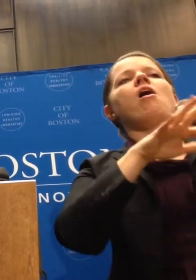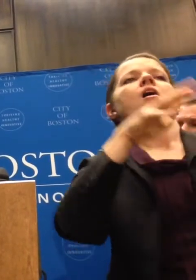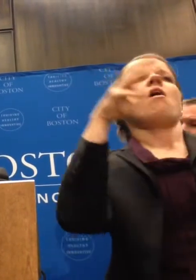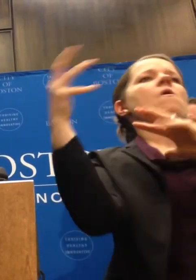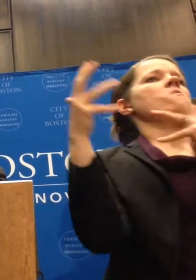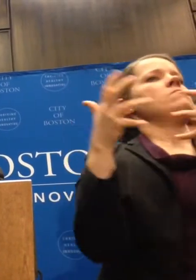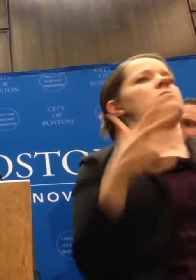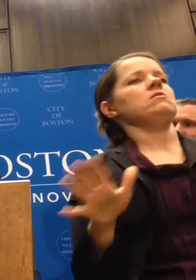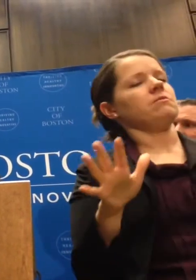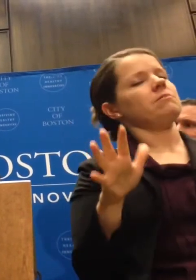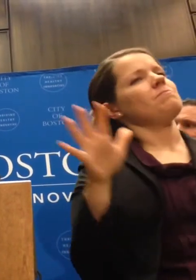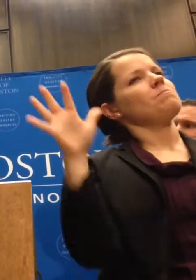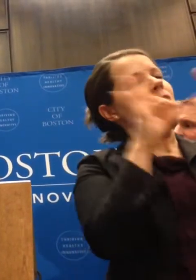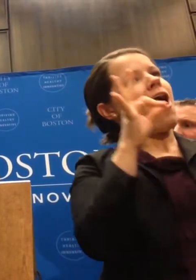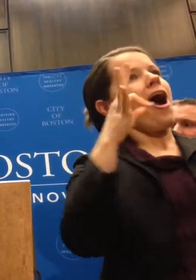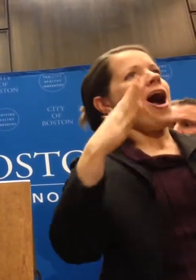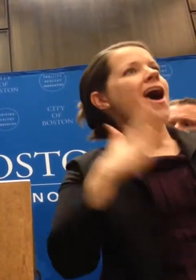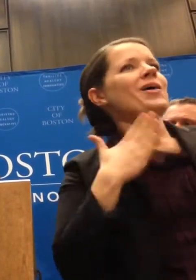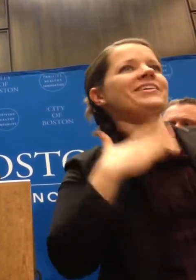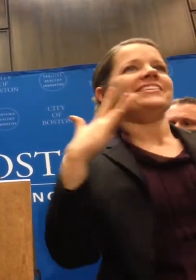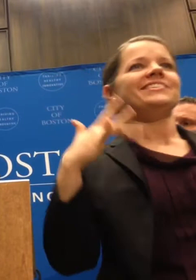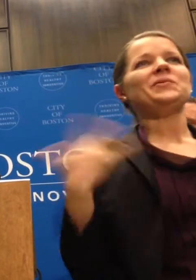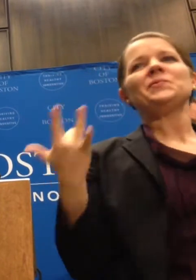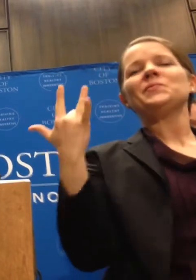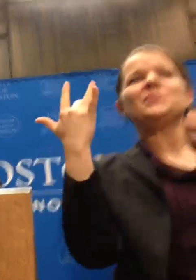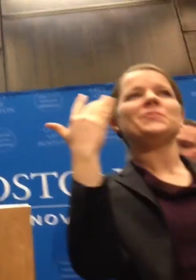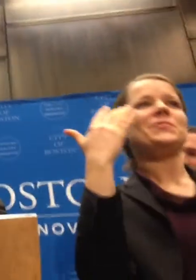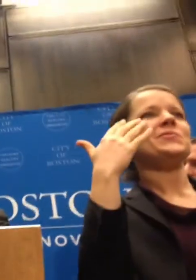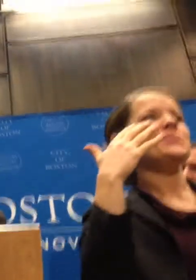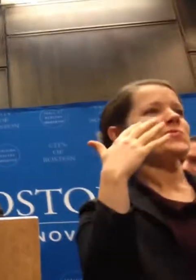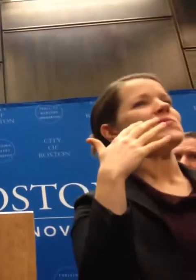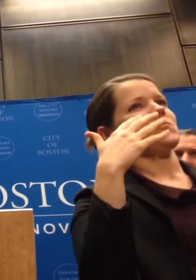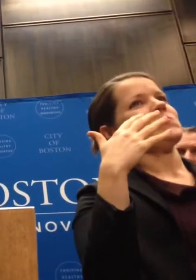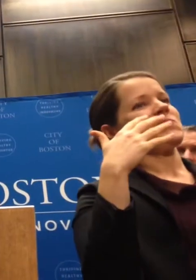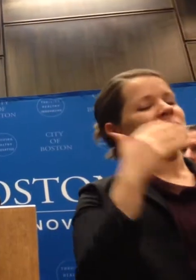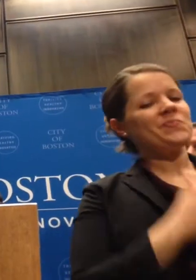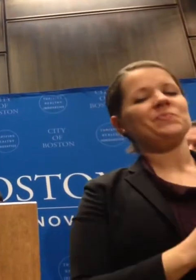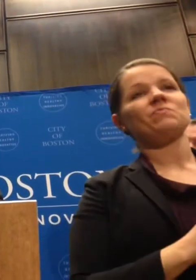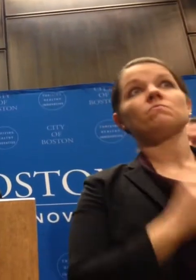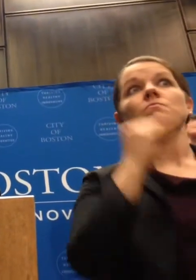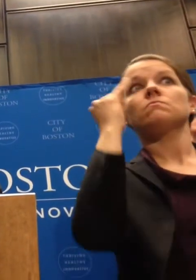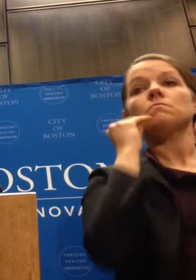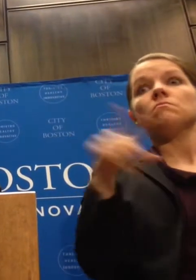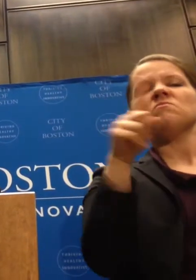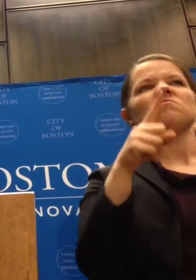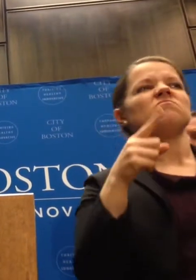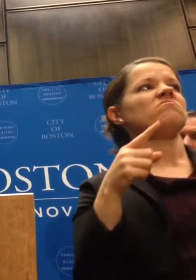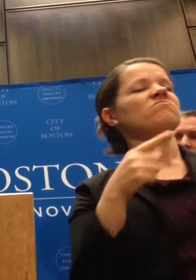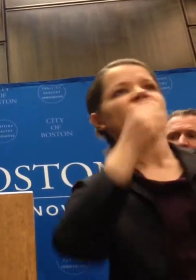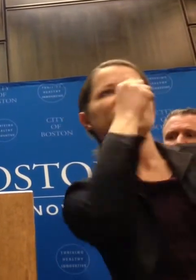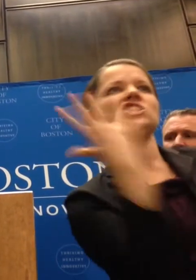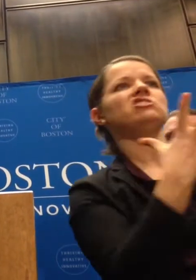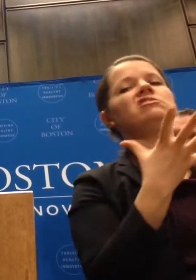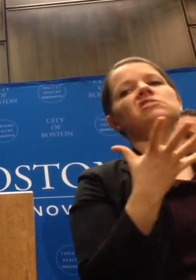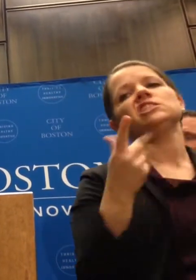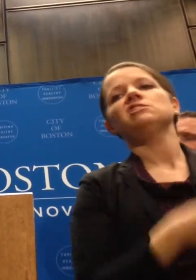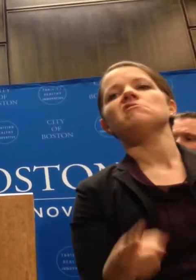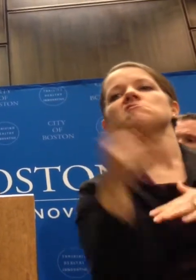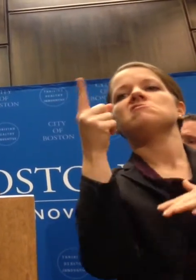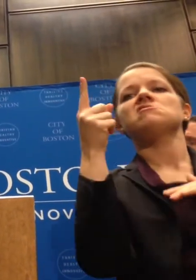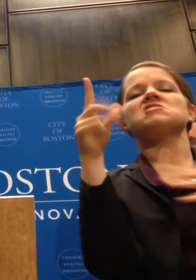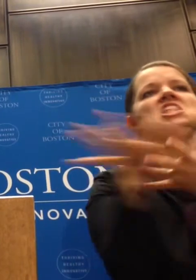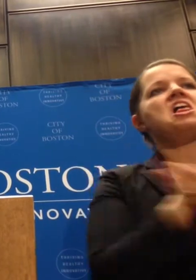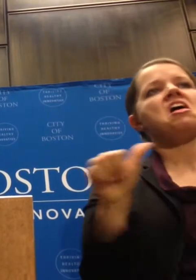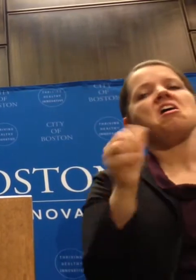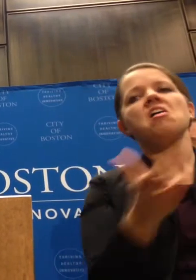need to know that there will be consequences if they make bad choices. Our goal is to minimize the risk of the people and property. So consistent